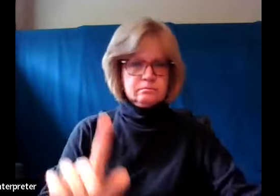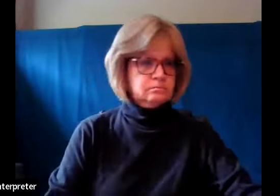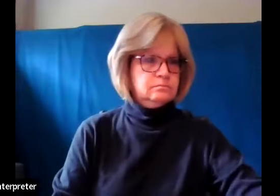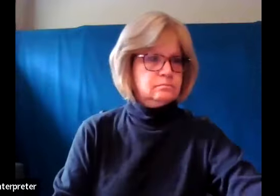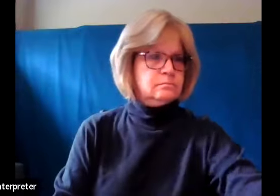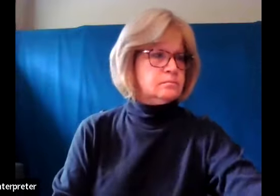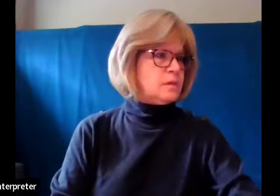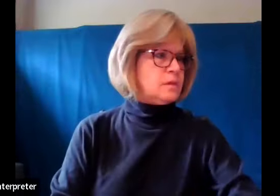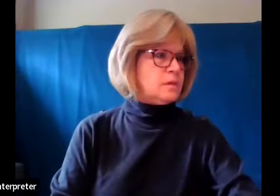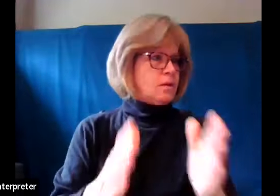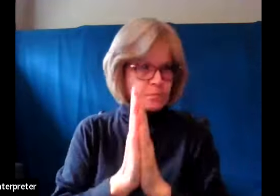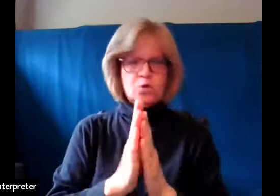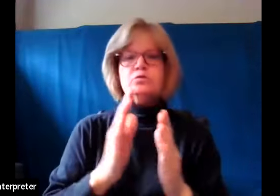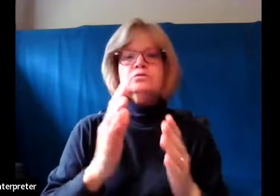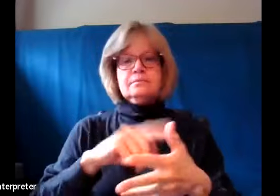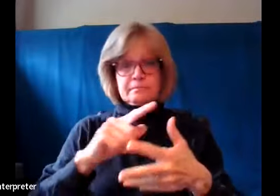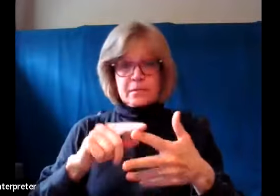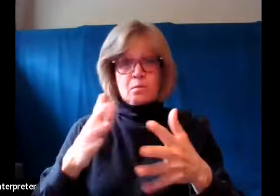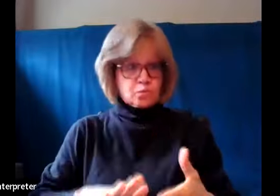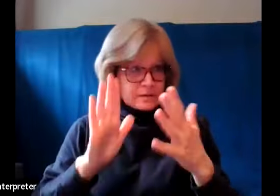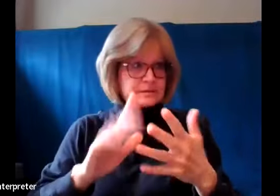So witnessing is important.